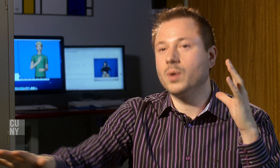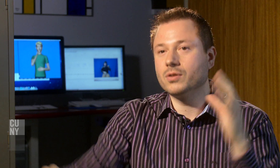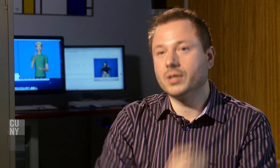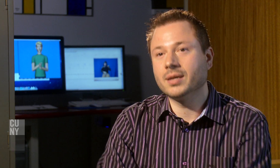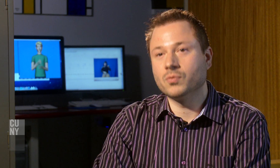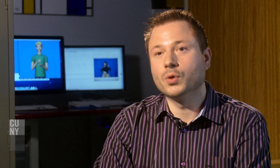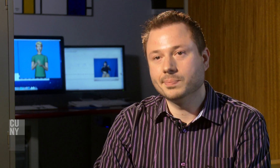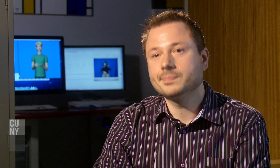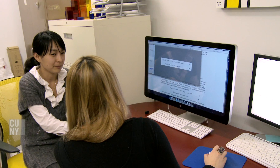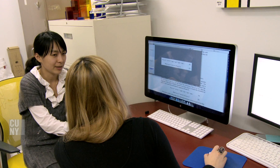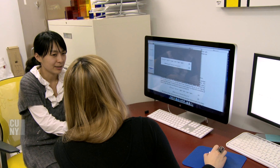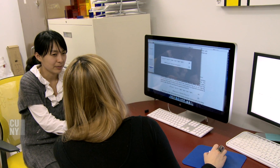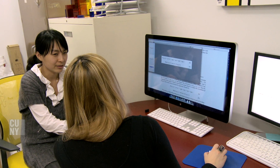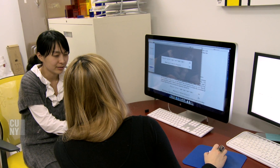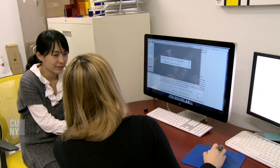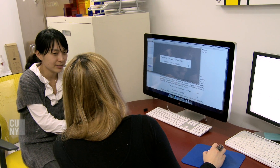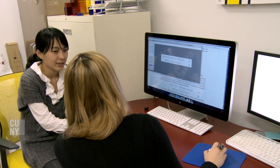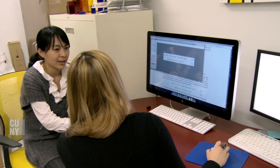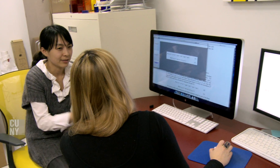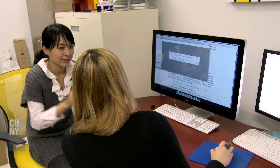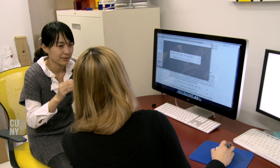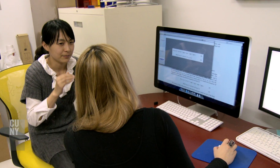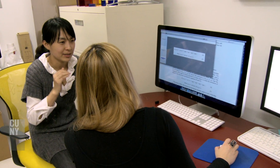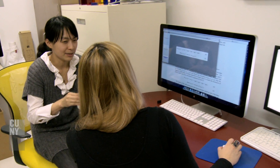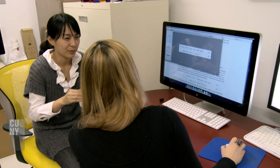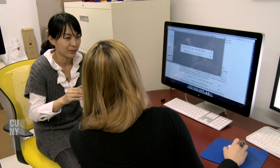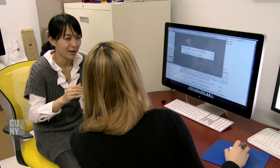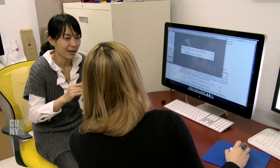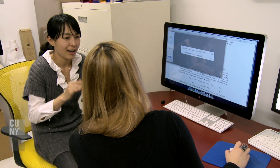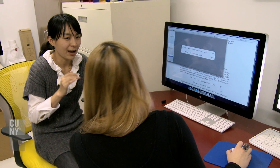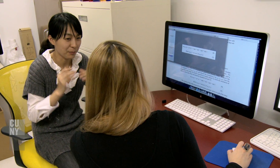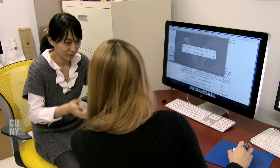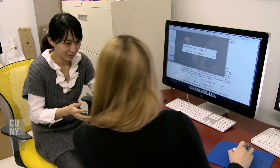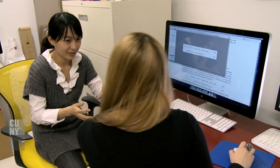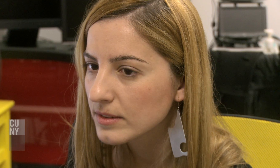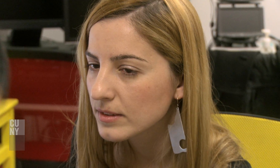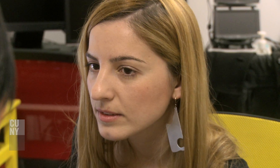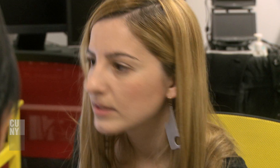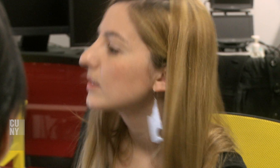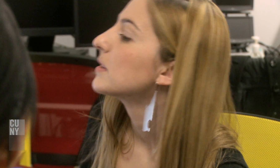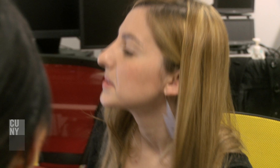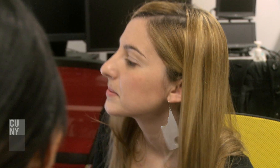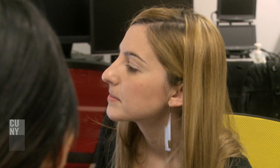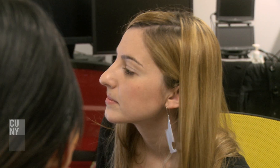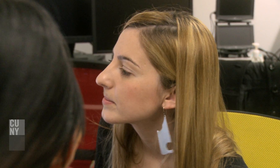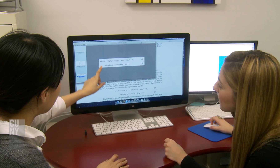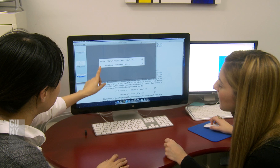where they're looking in a room. Within the U.S., our laboratory is the leading site for studying how to produce animations of American Sign Language.